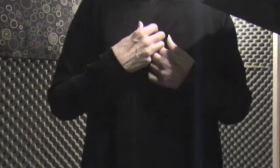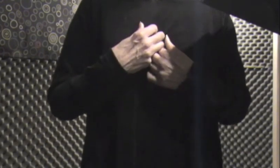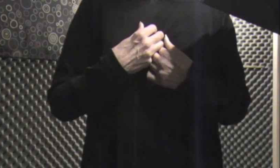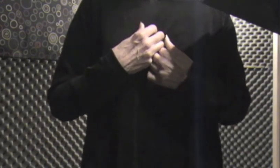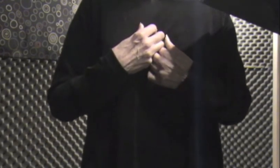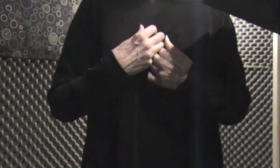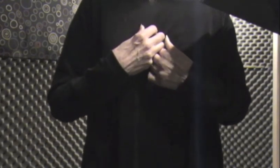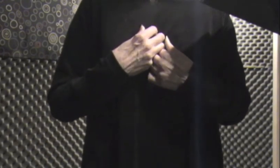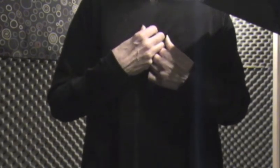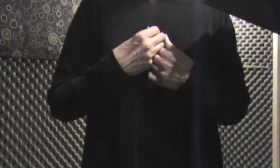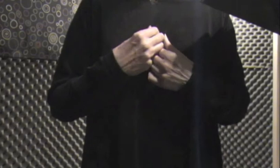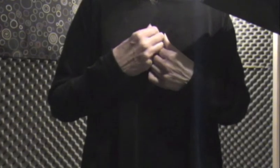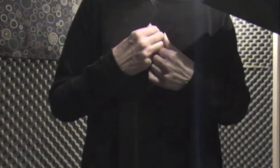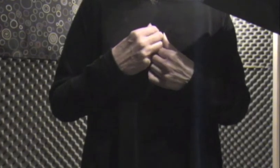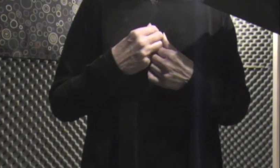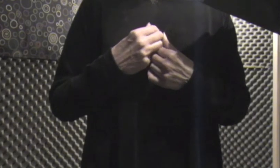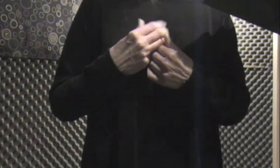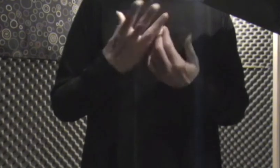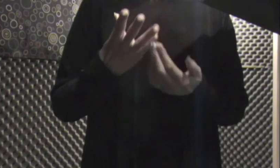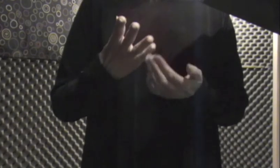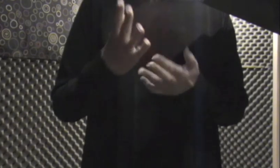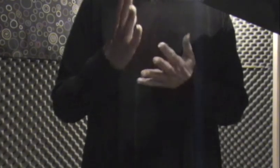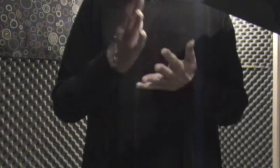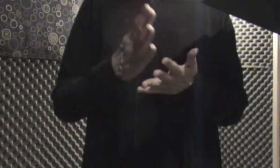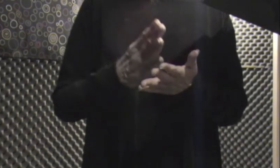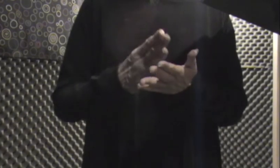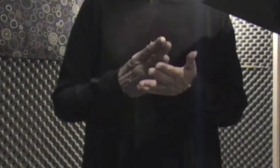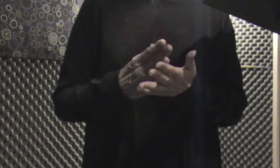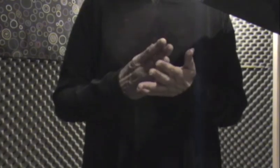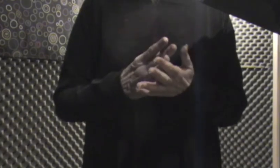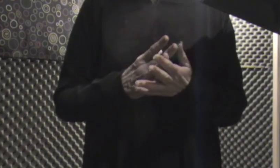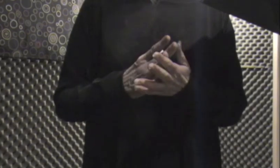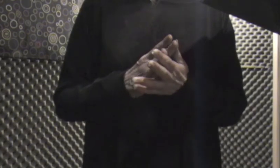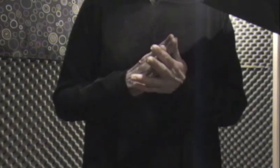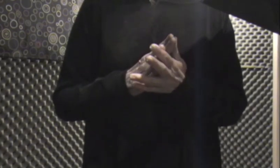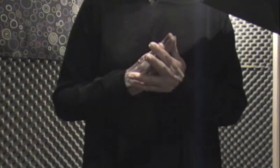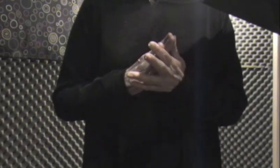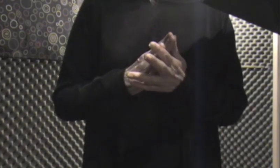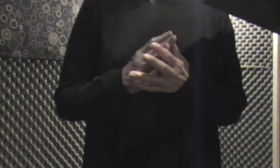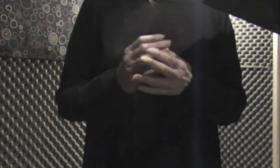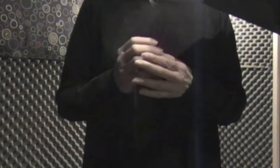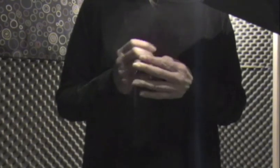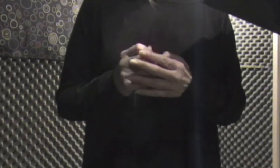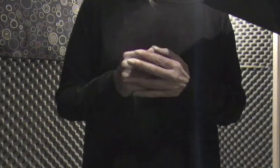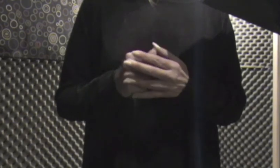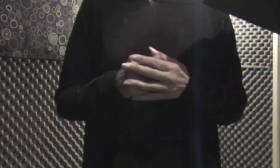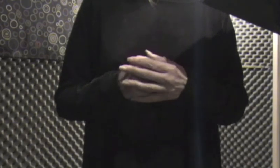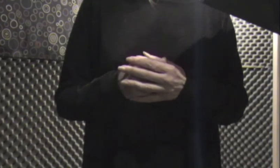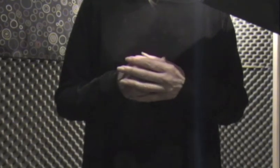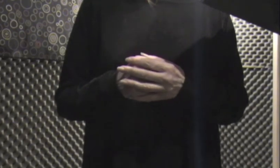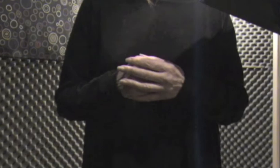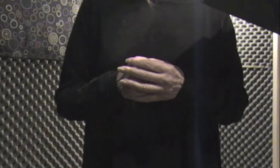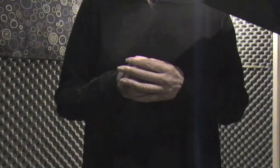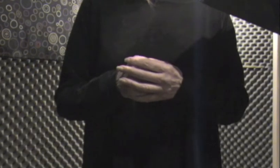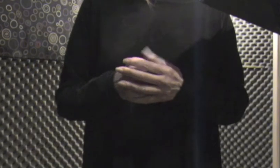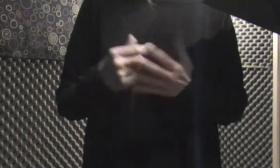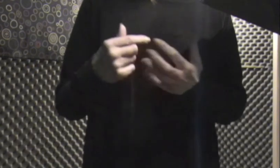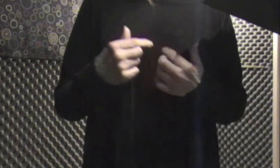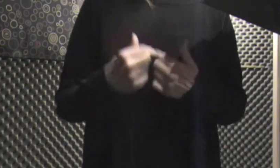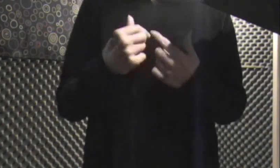sorely injured There but for the grace of God You say Well God has no grace Because there go I I